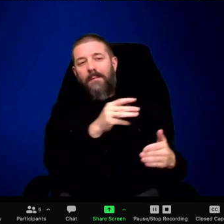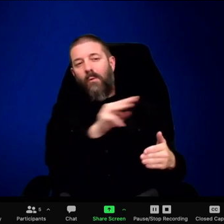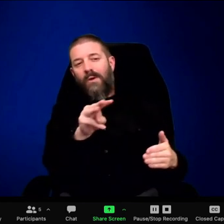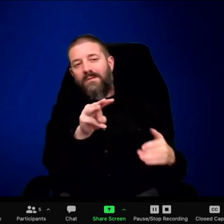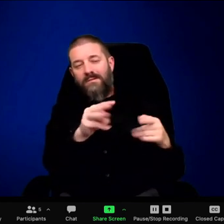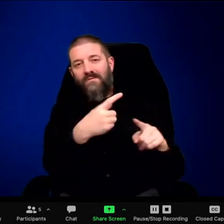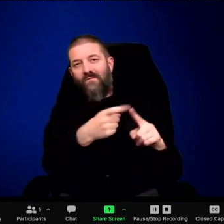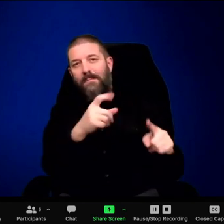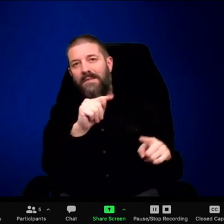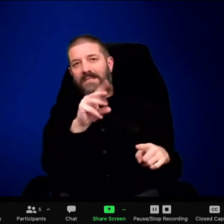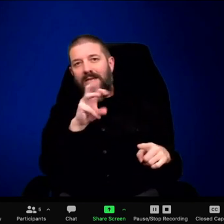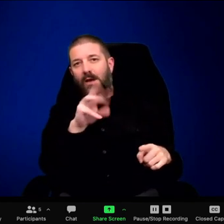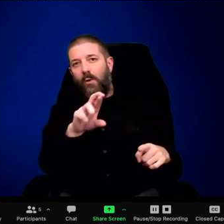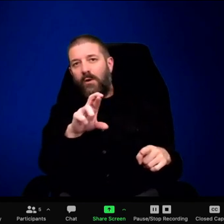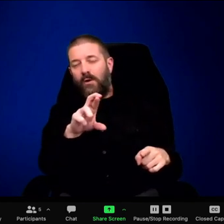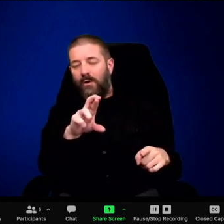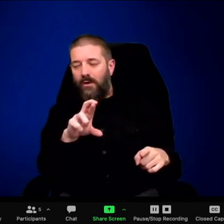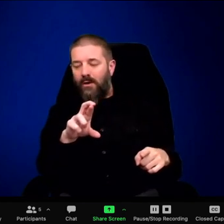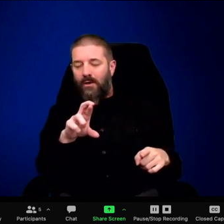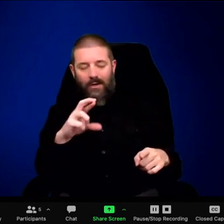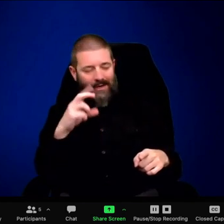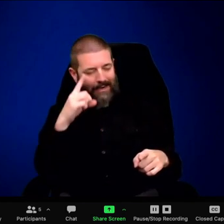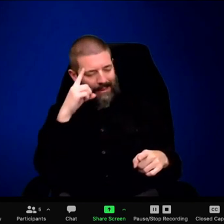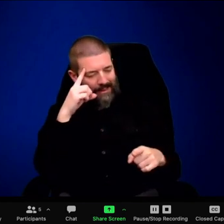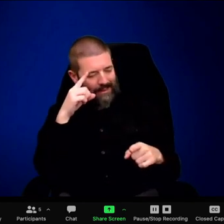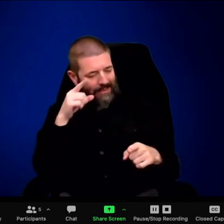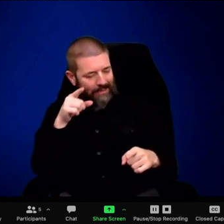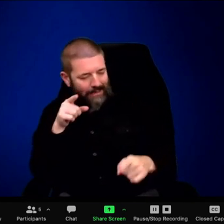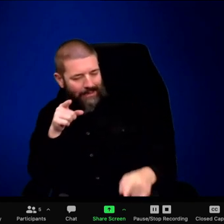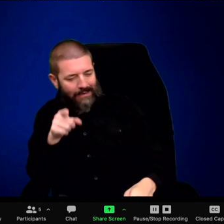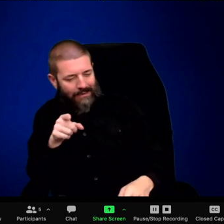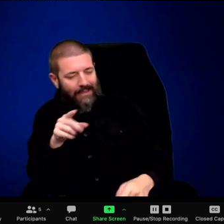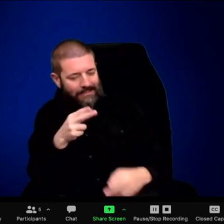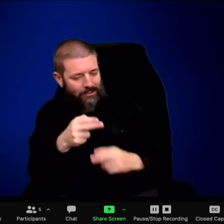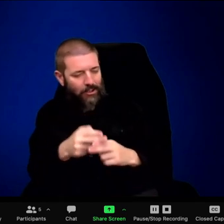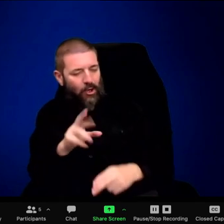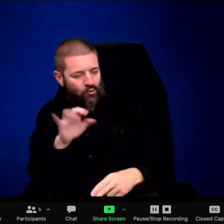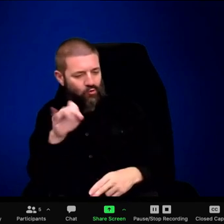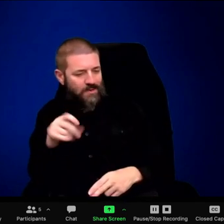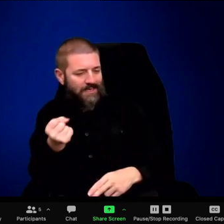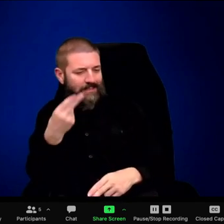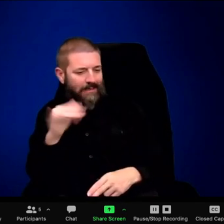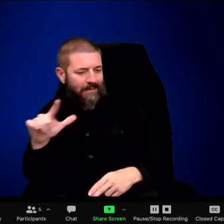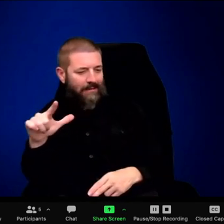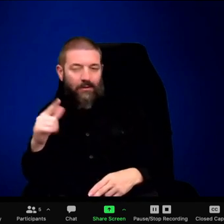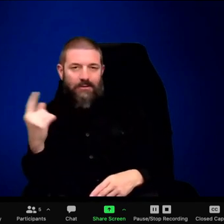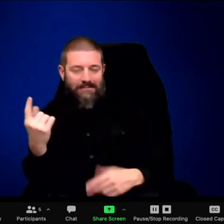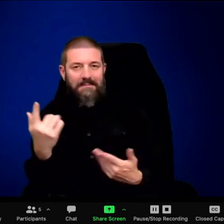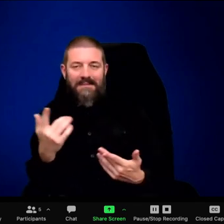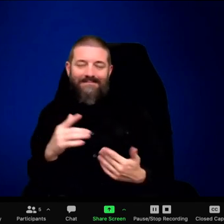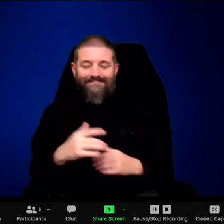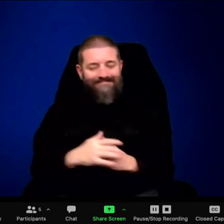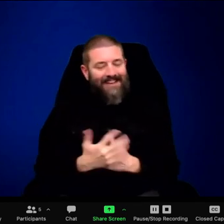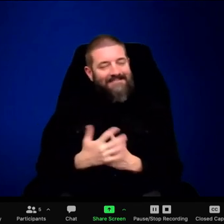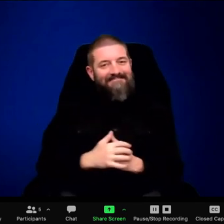and peas or carrots and stuff like that. So it's still hard for me to eat those things.